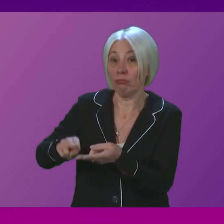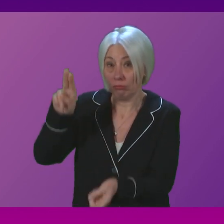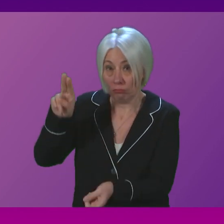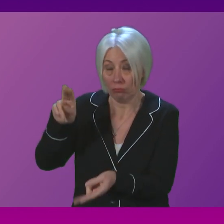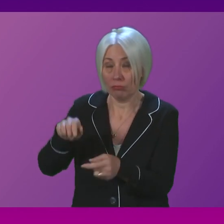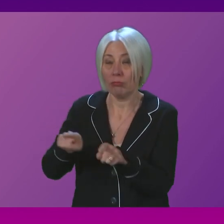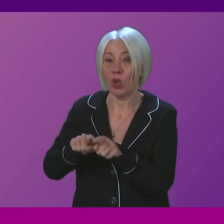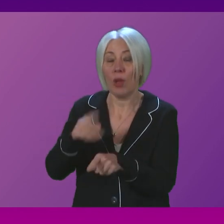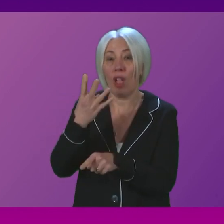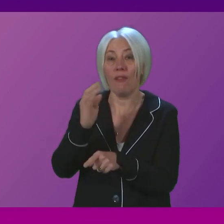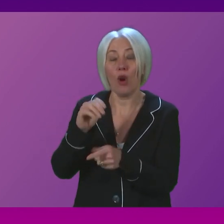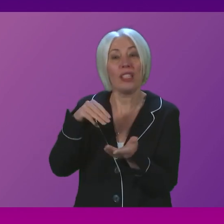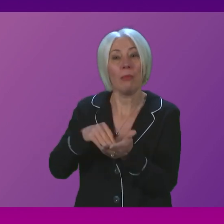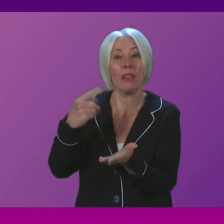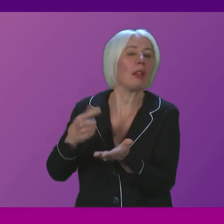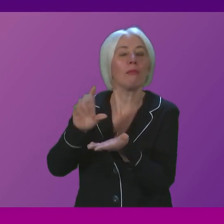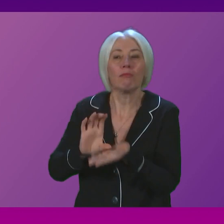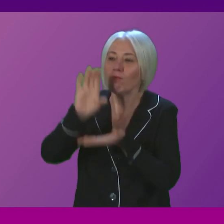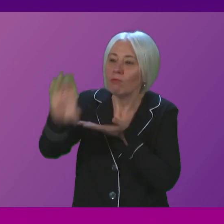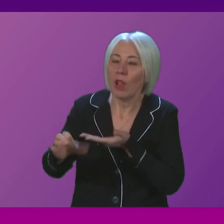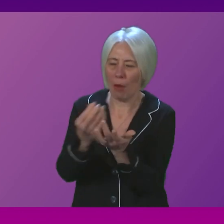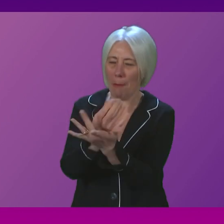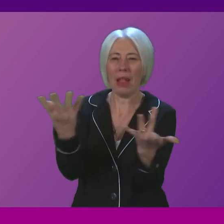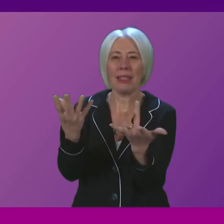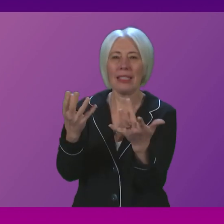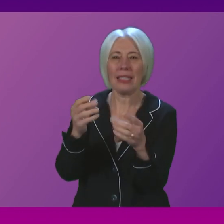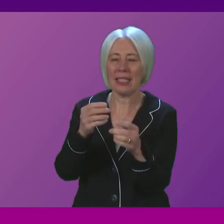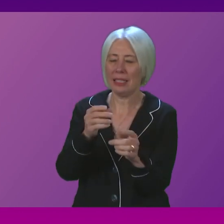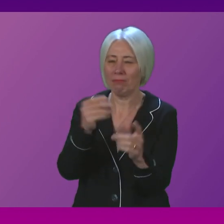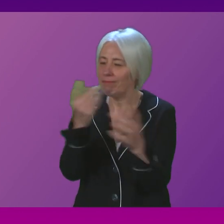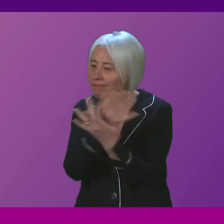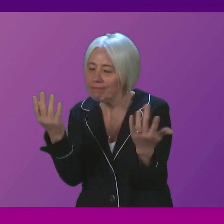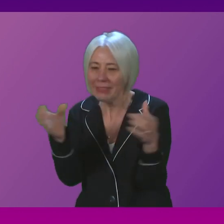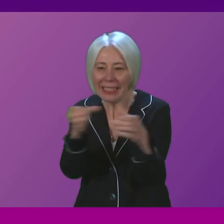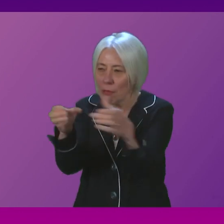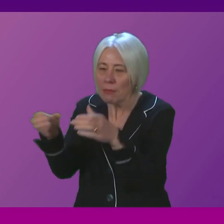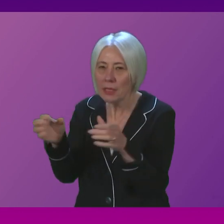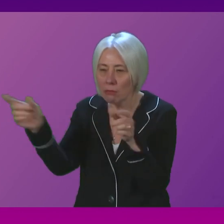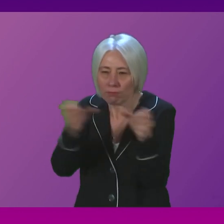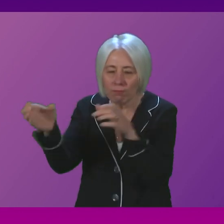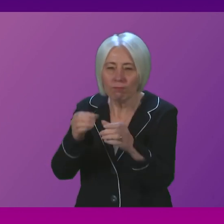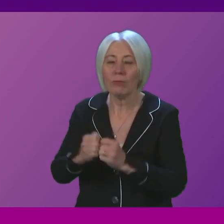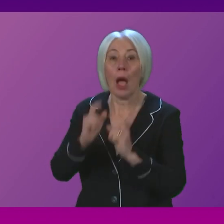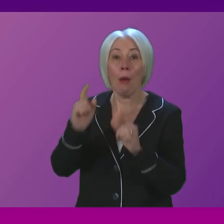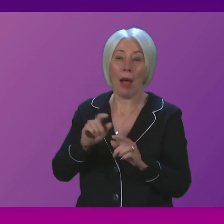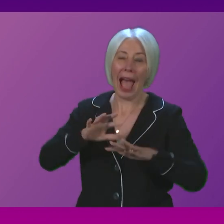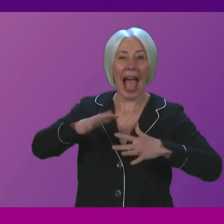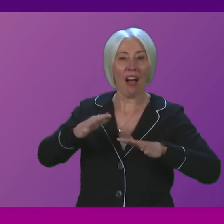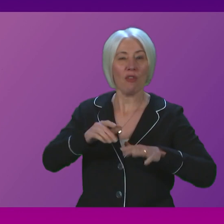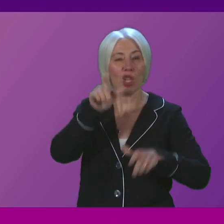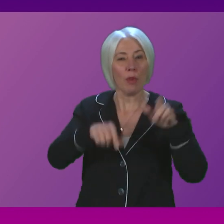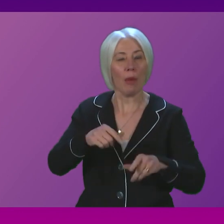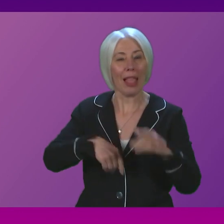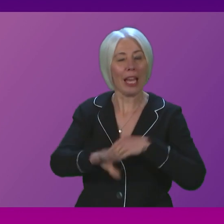investing £40 million to enhance multidisciplinary teams. Despite these pressures, though, the average bed days occupied